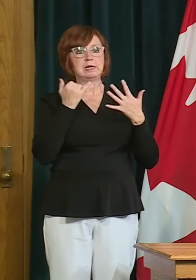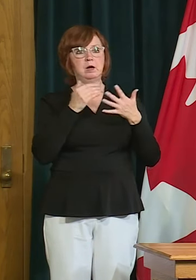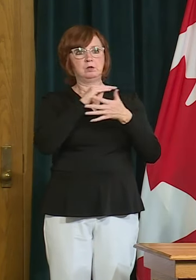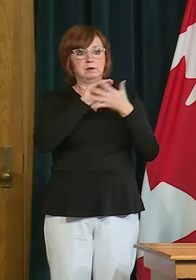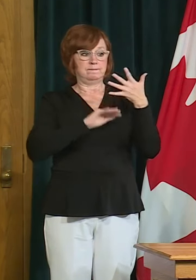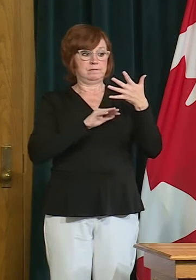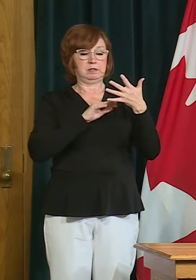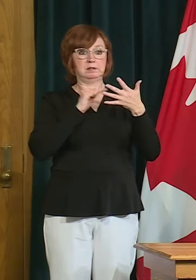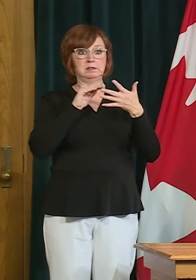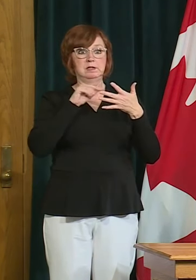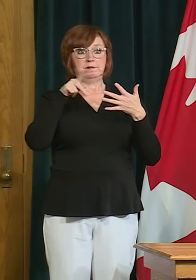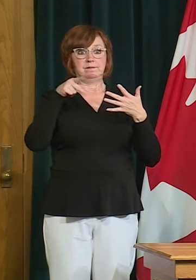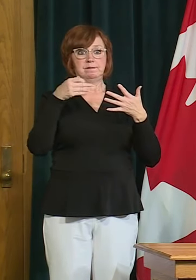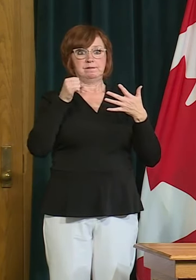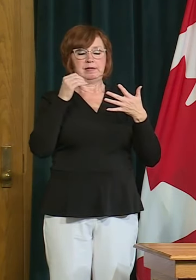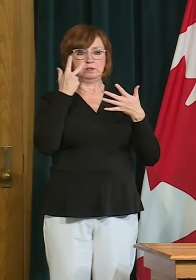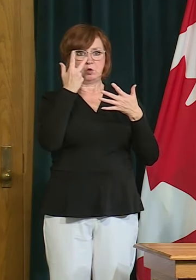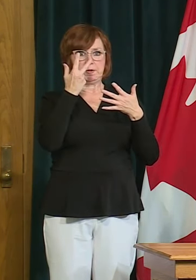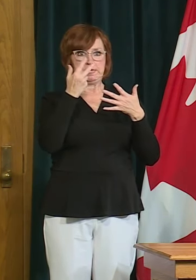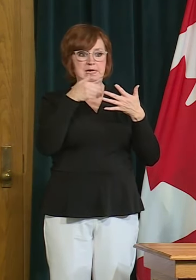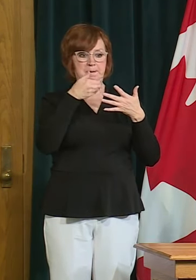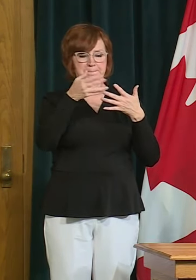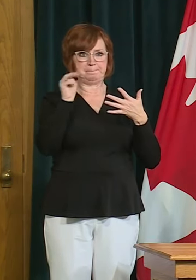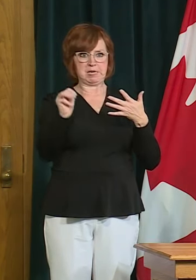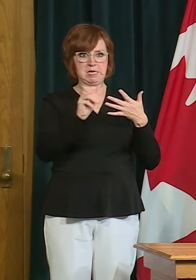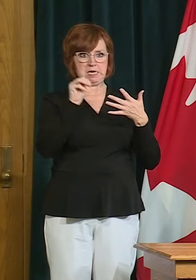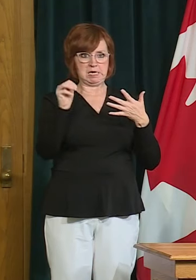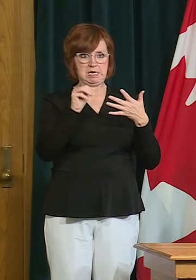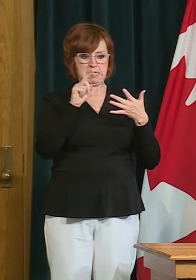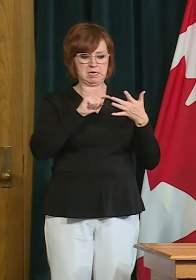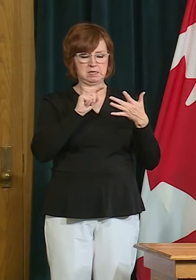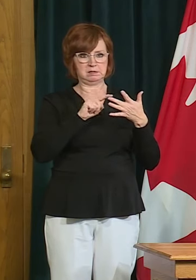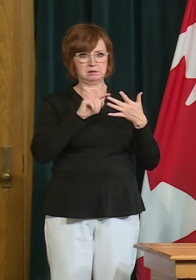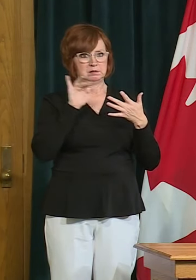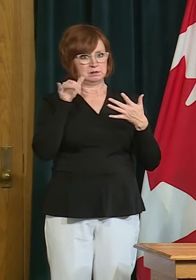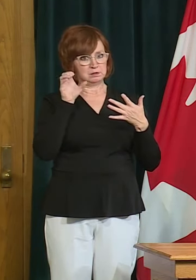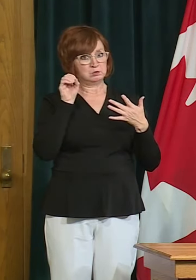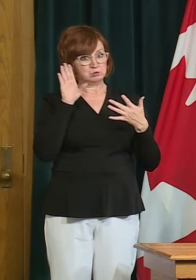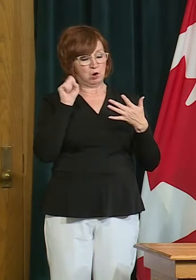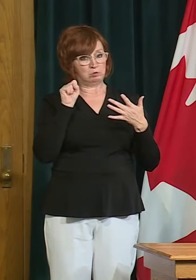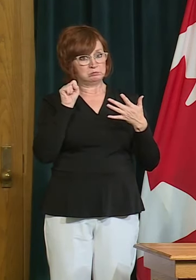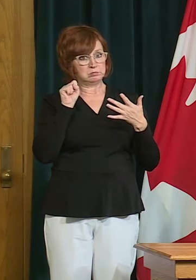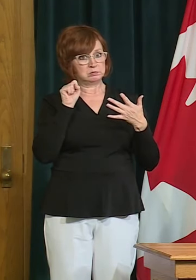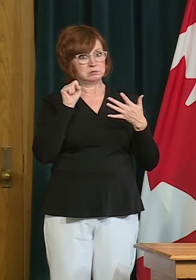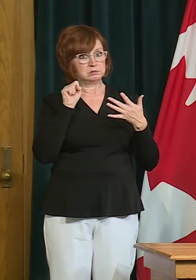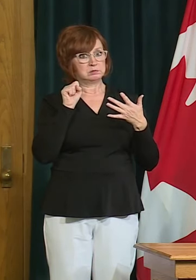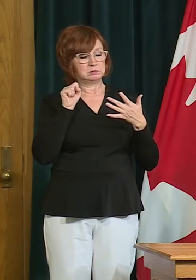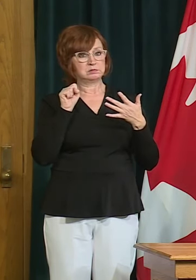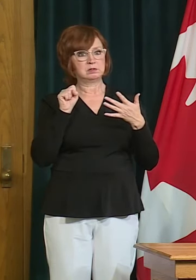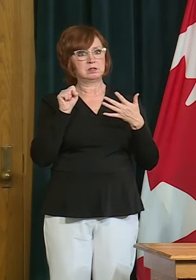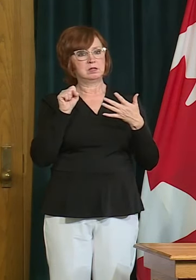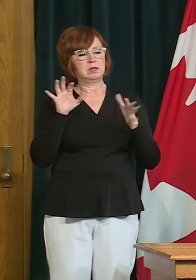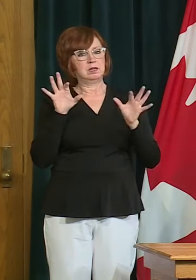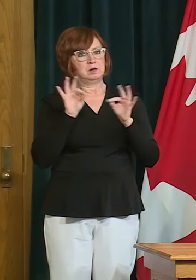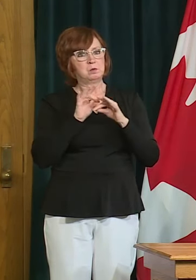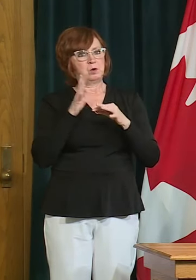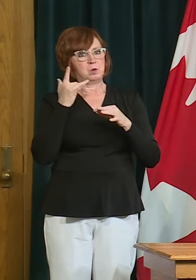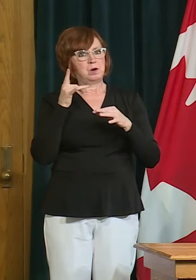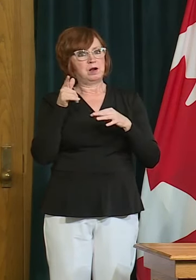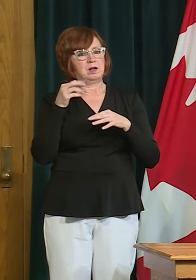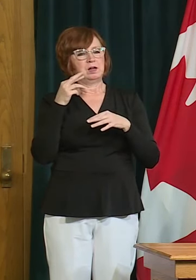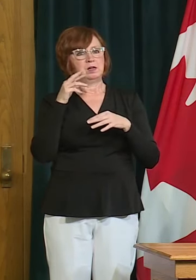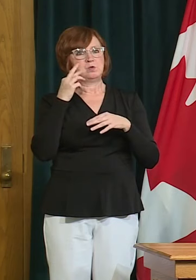essentially uh with respect to the jobs reopening the very the vast majority of the sectors that include that that